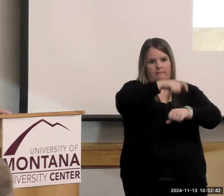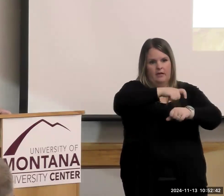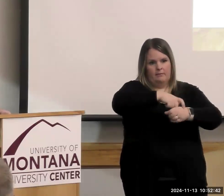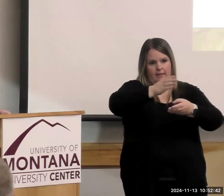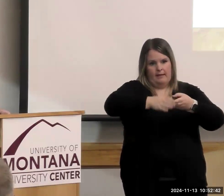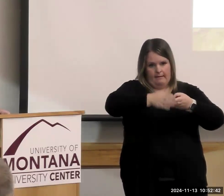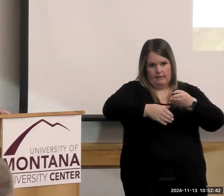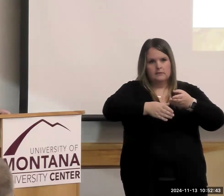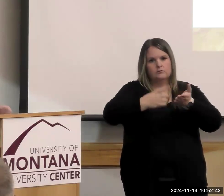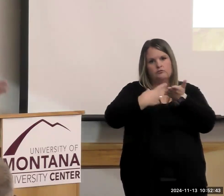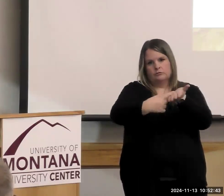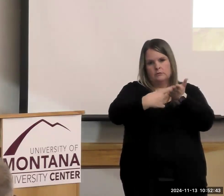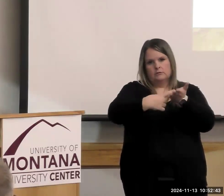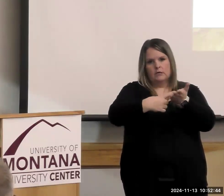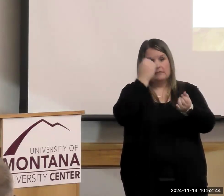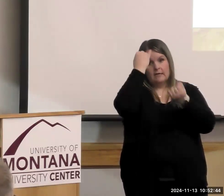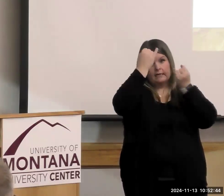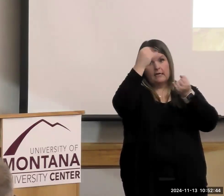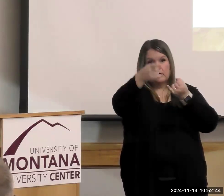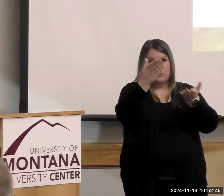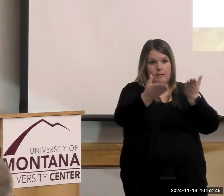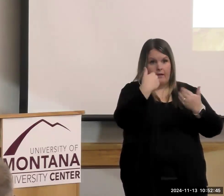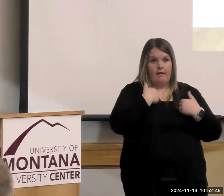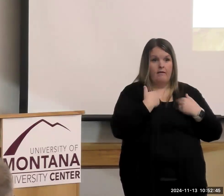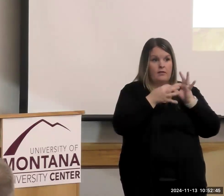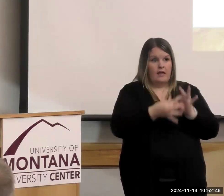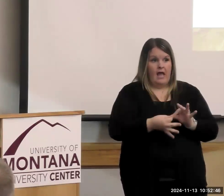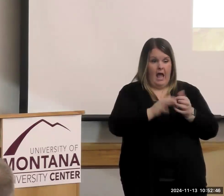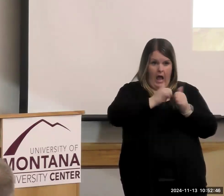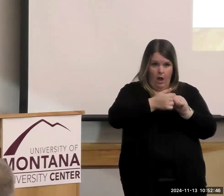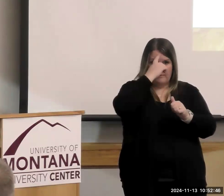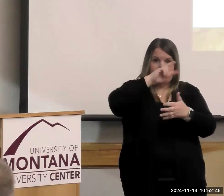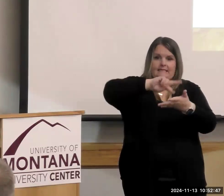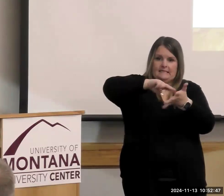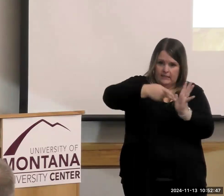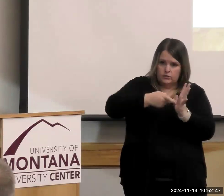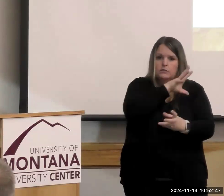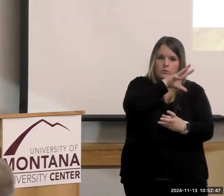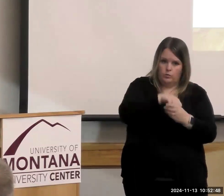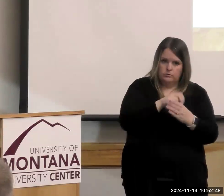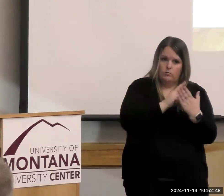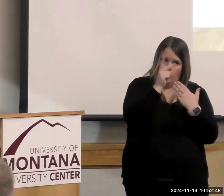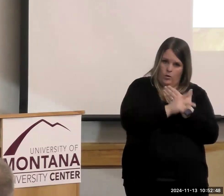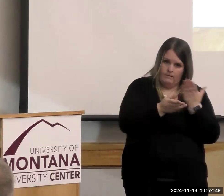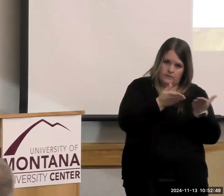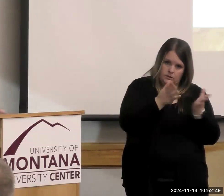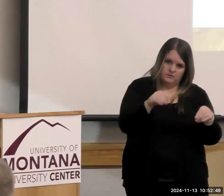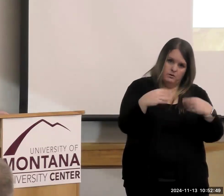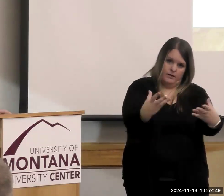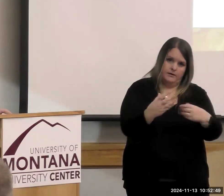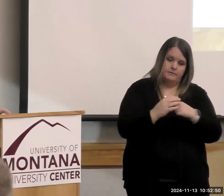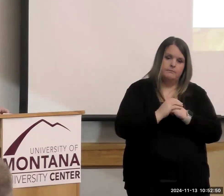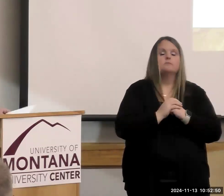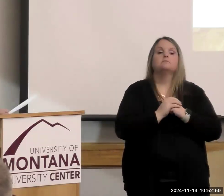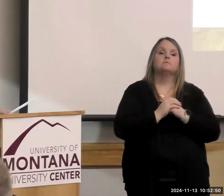to discuss some ideas you might have on how to be intentionally inclusive in the programs and services that you're actually involved